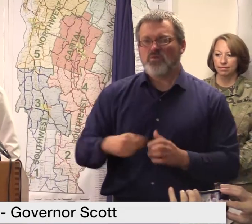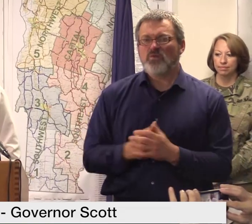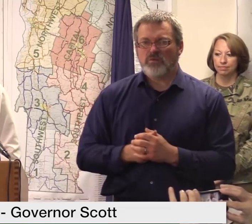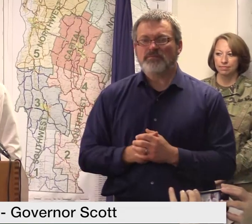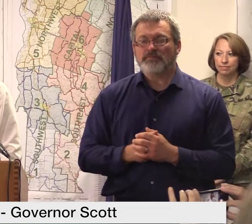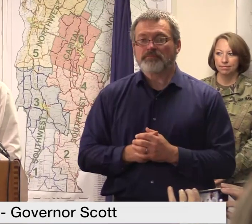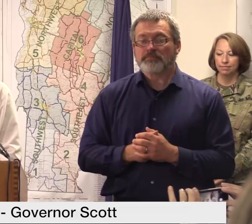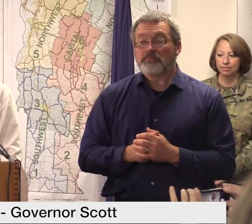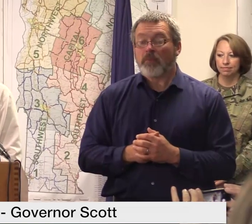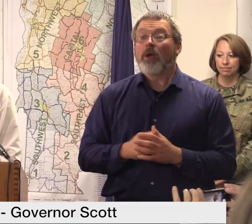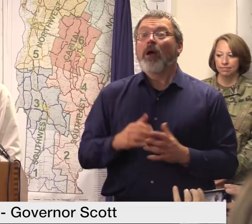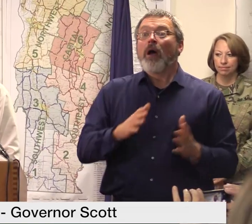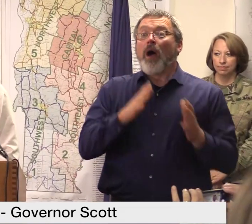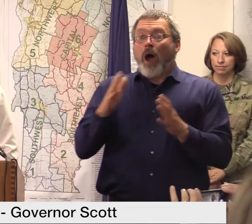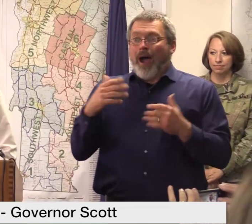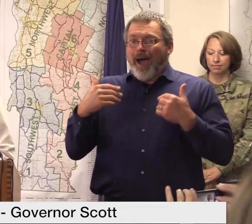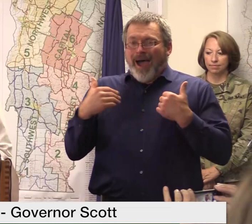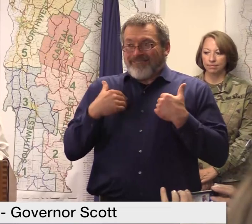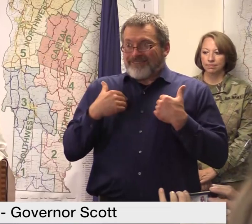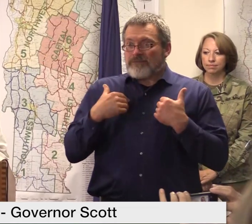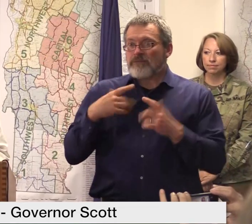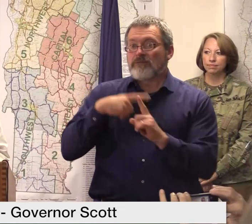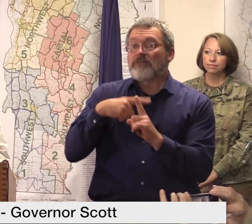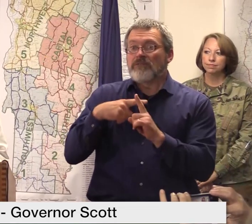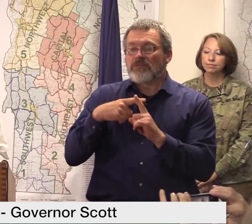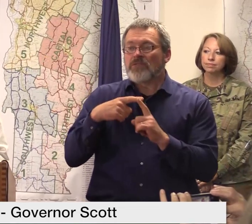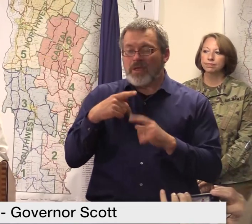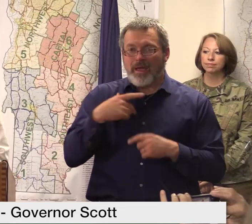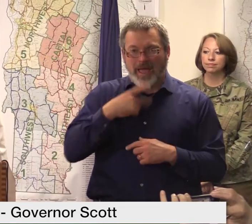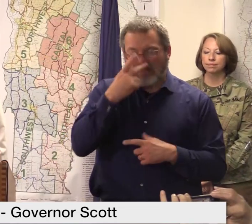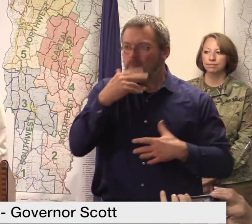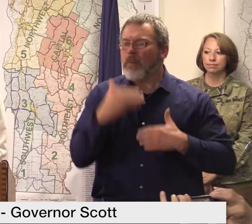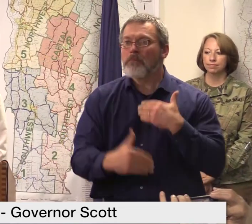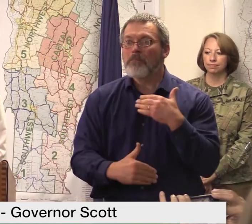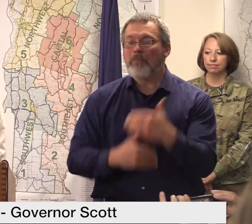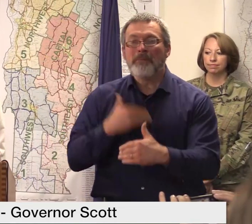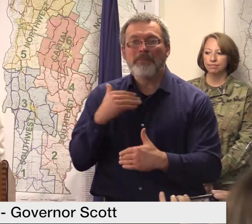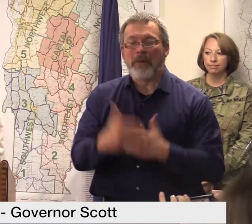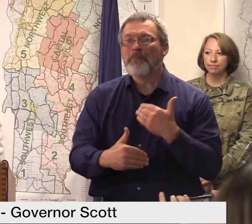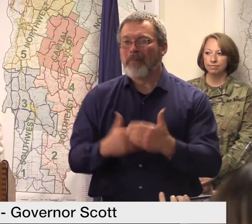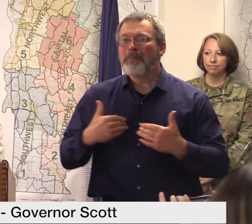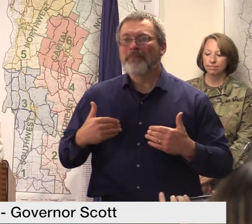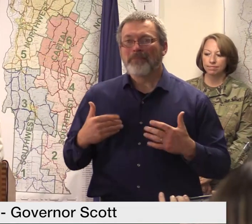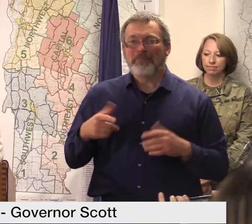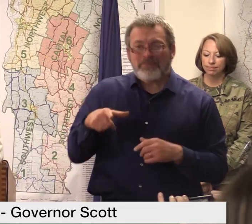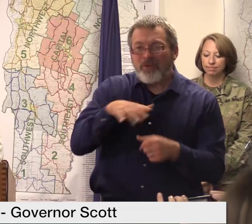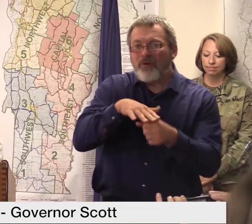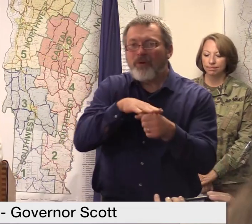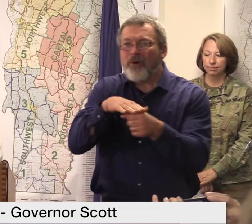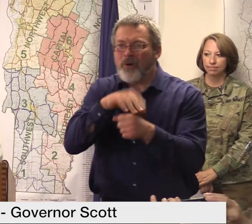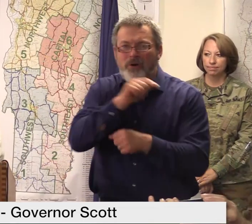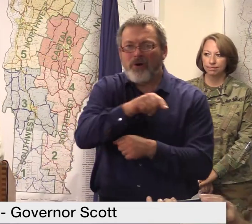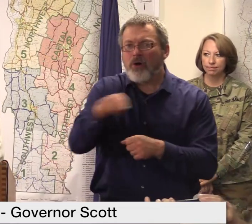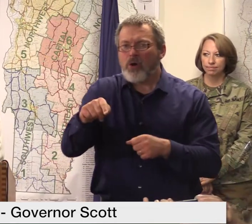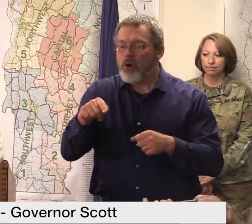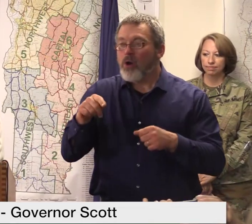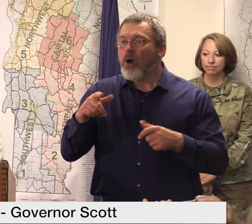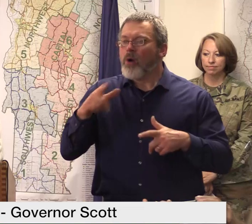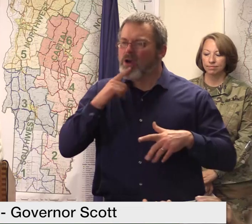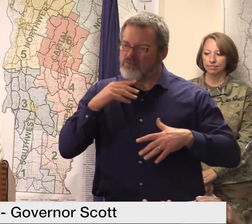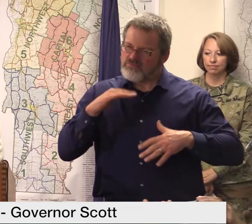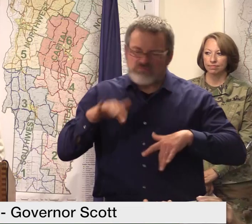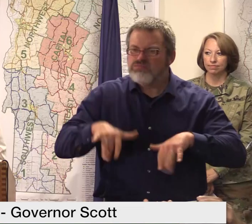response and recovery efforts especially municipal and local officials who take on a ton of